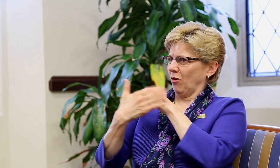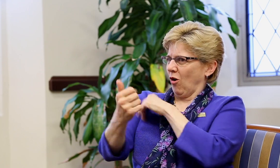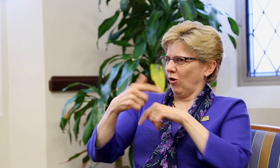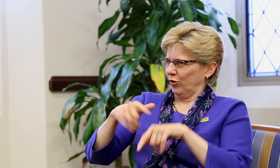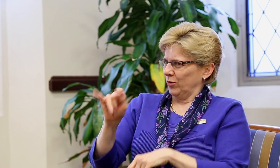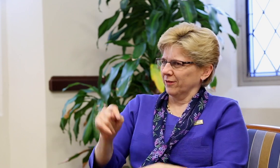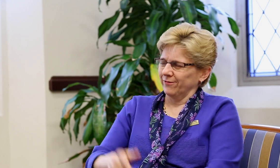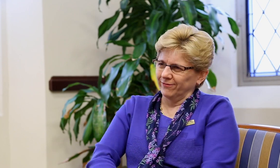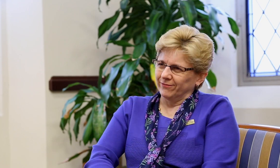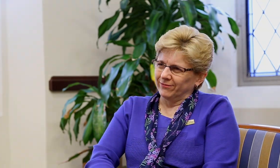called to this position.